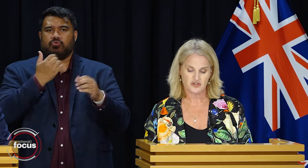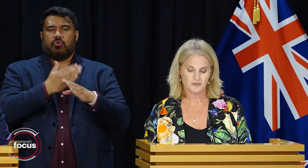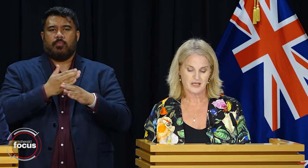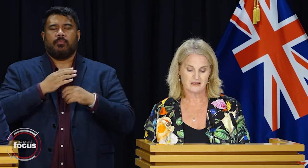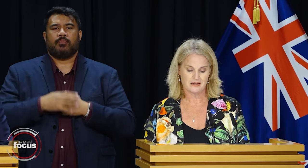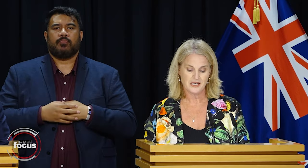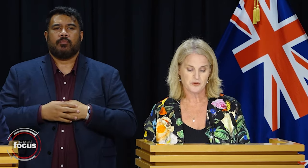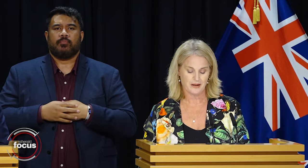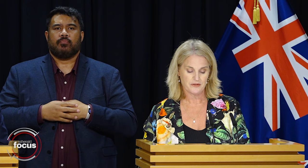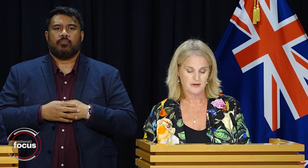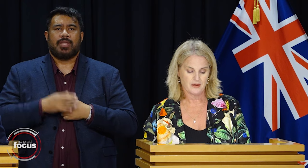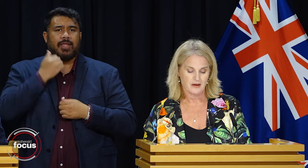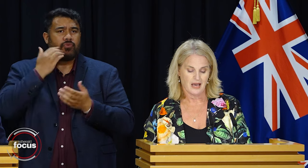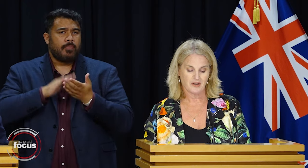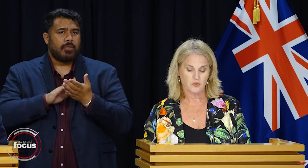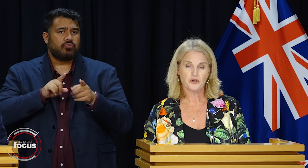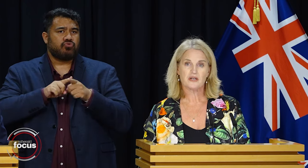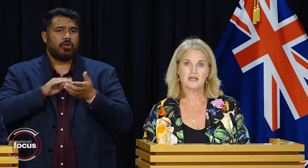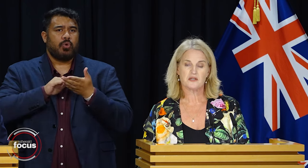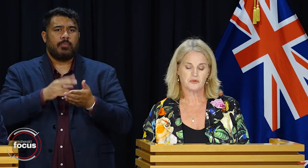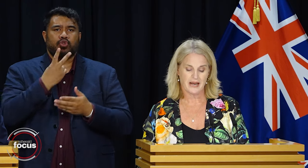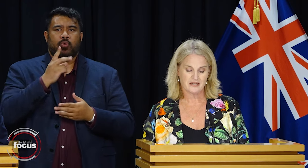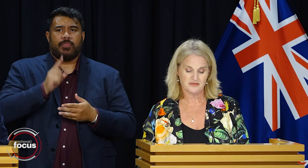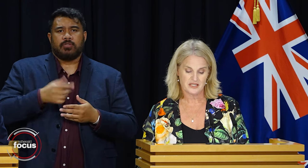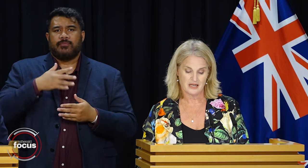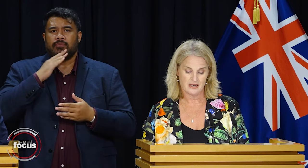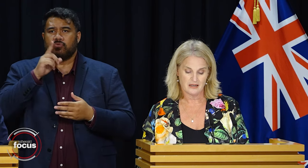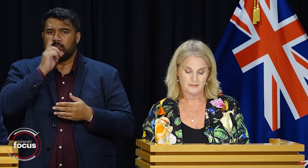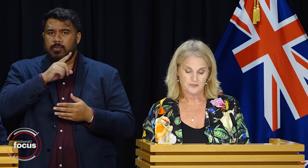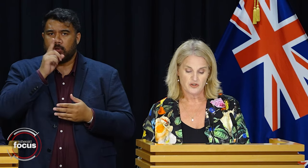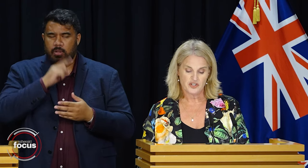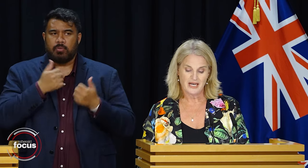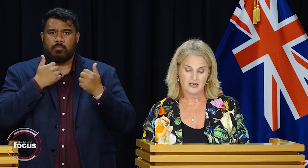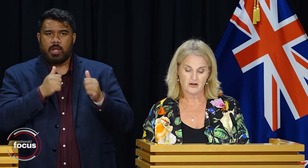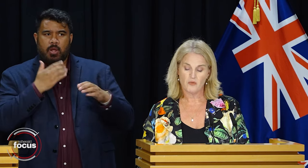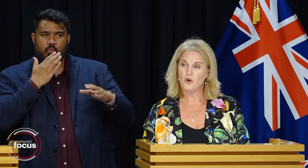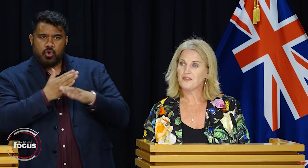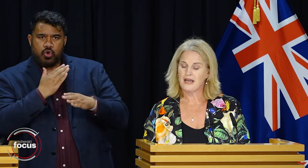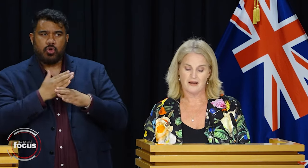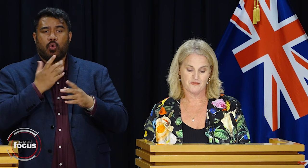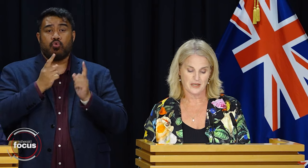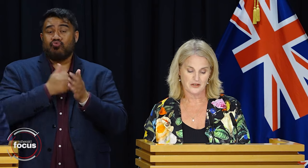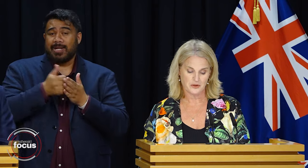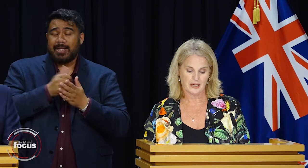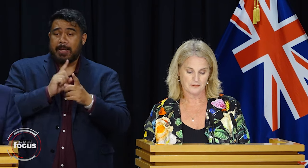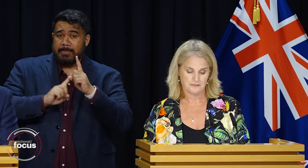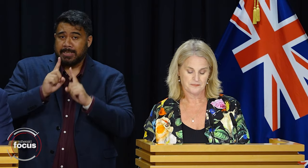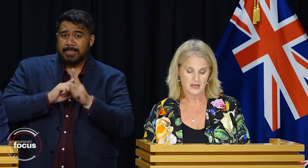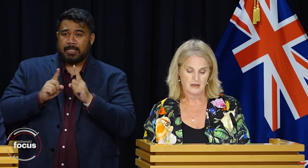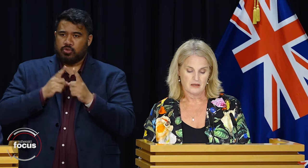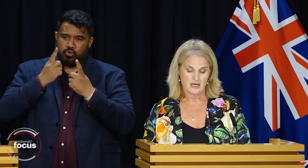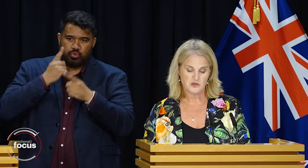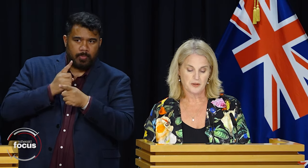jobseekers each month having a work testable activity to check in on what they have been doing.